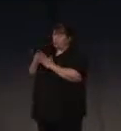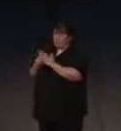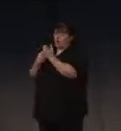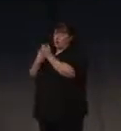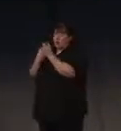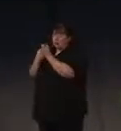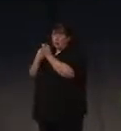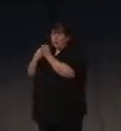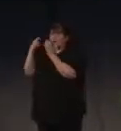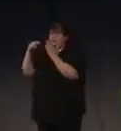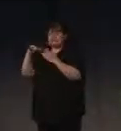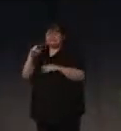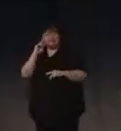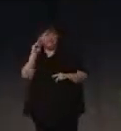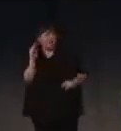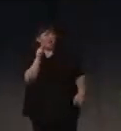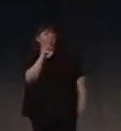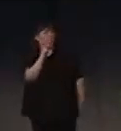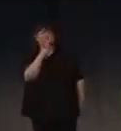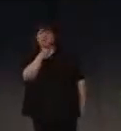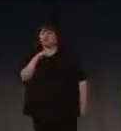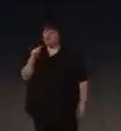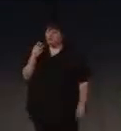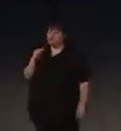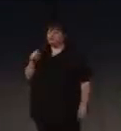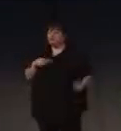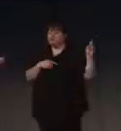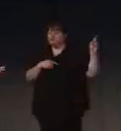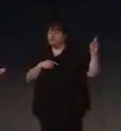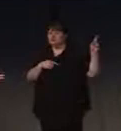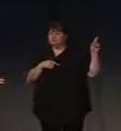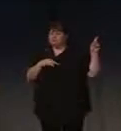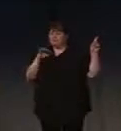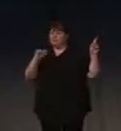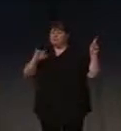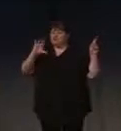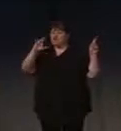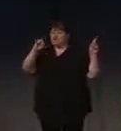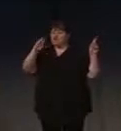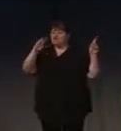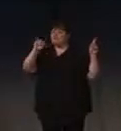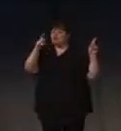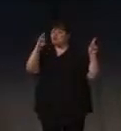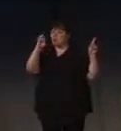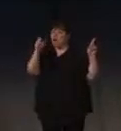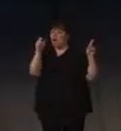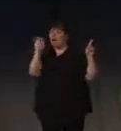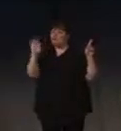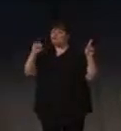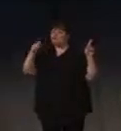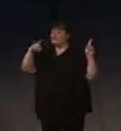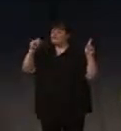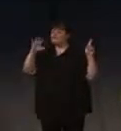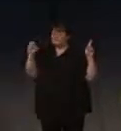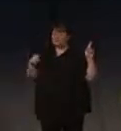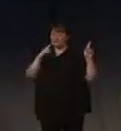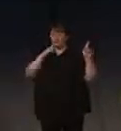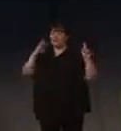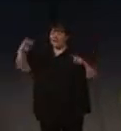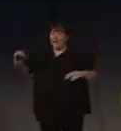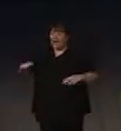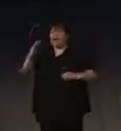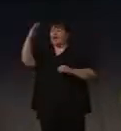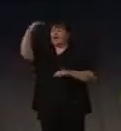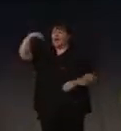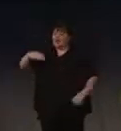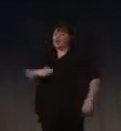a painter. He saw this thing and said, Tomas, you're exploring the curvature of space. So anyway, it really is, and